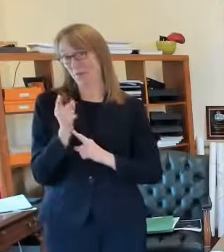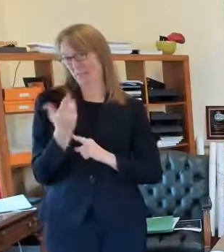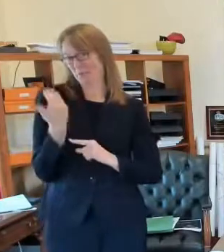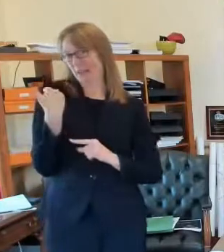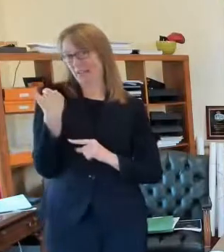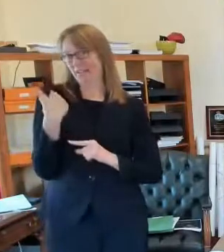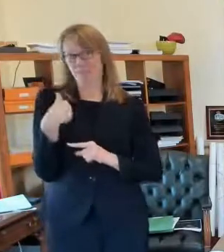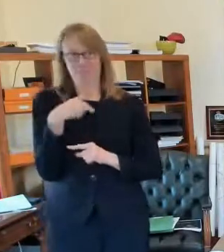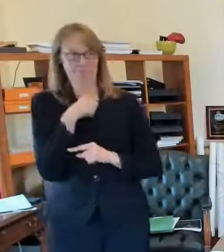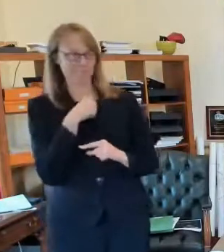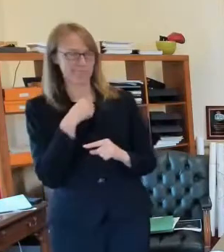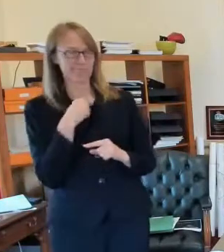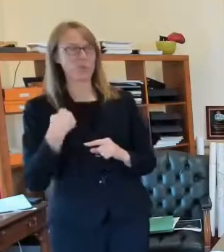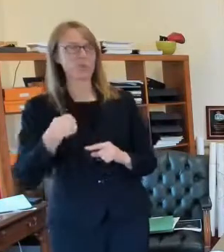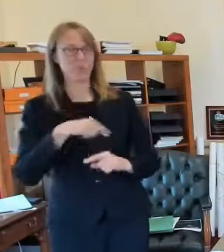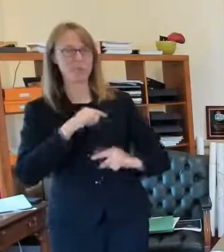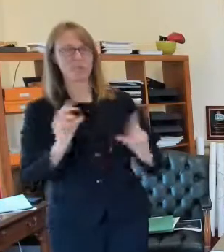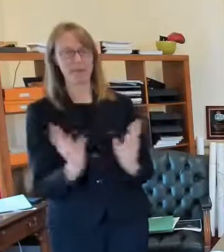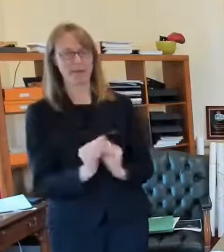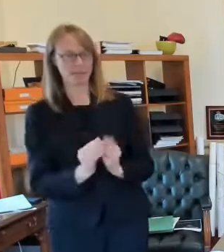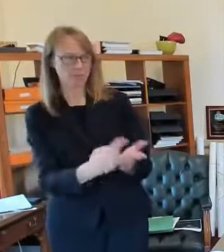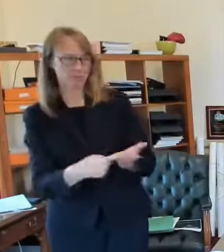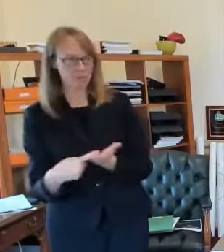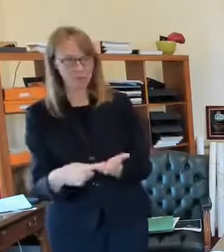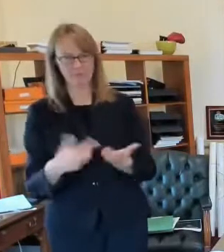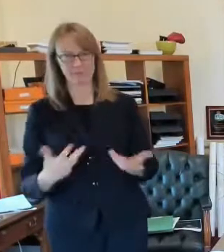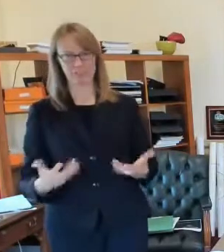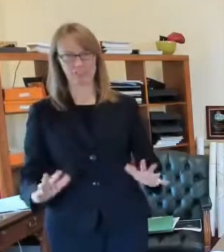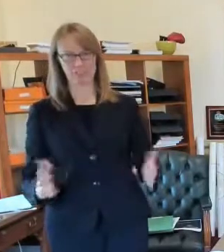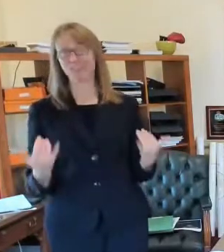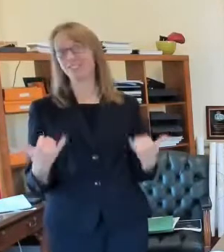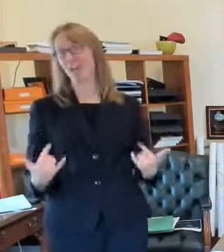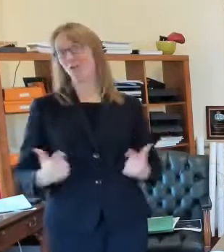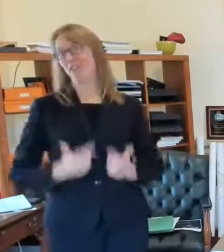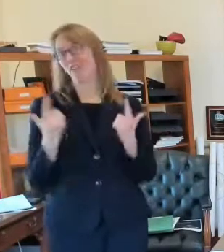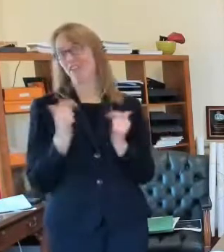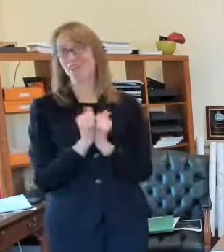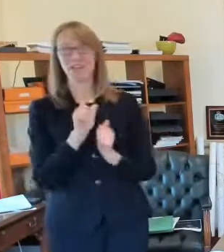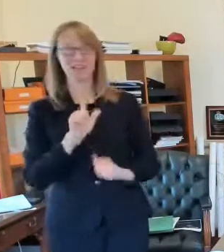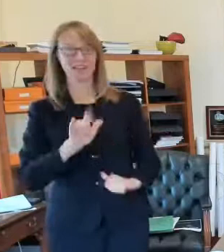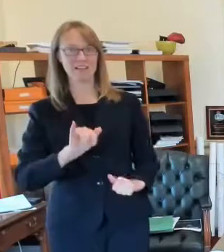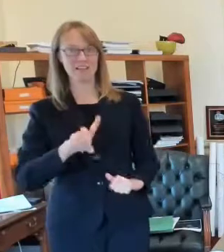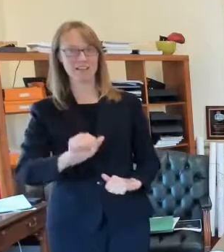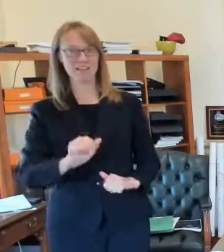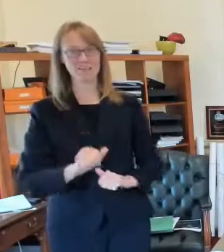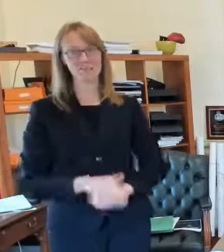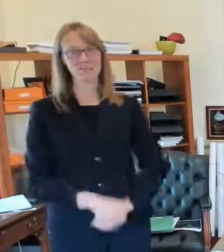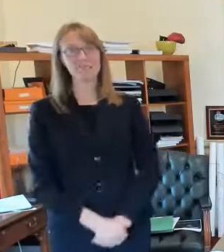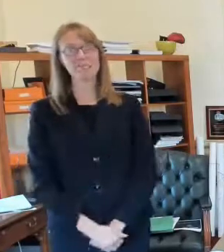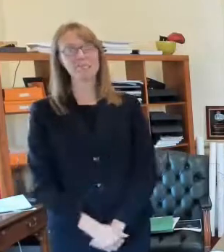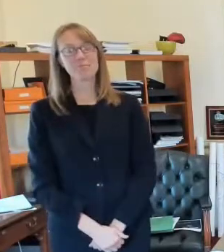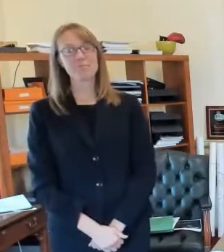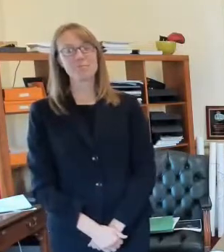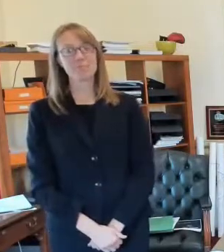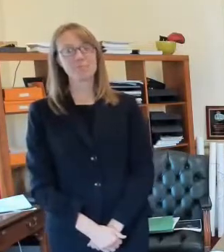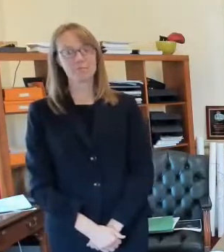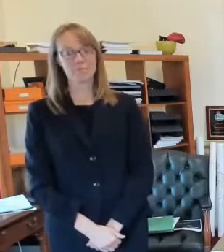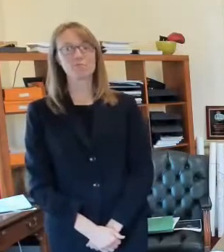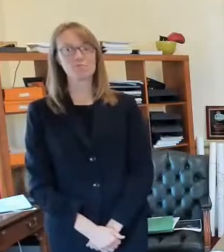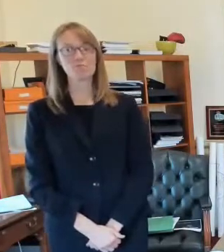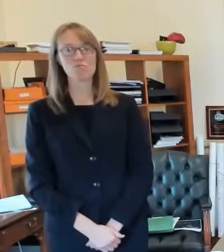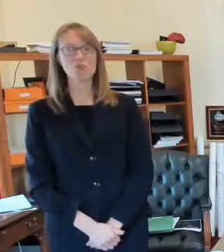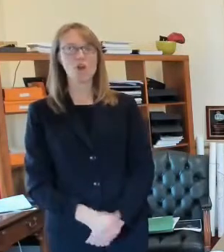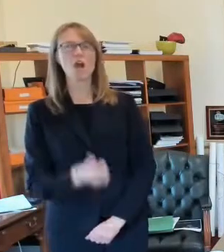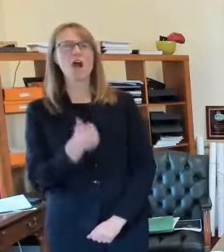we so here we are live with light we're gonna talk about a couple of things today